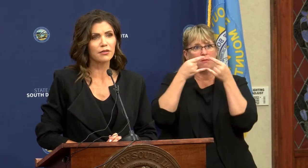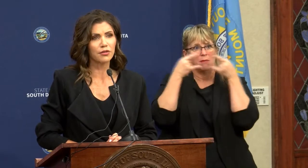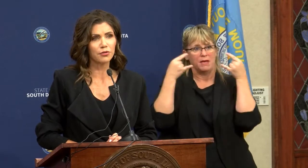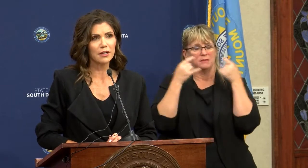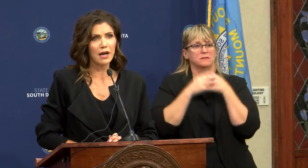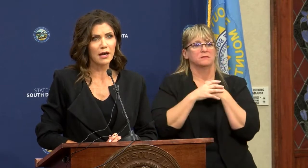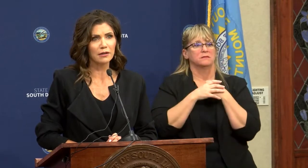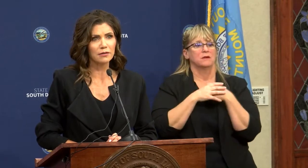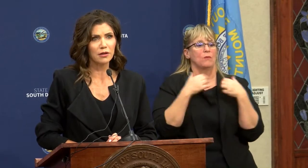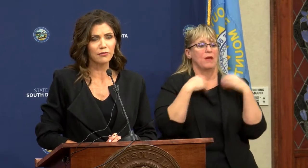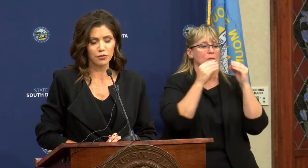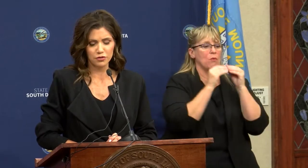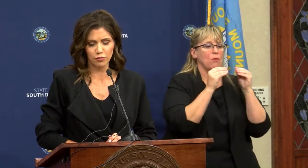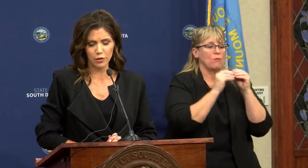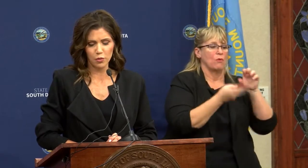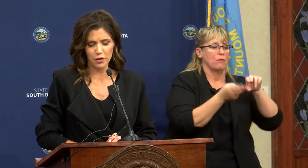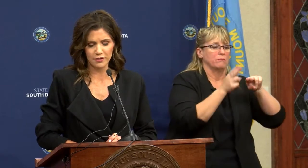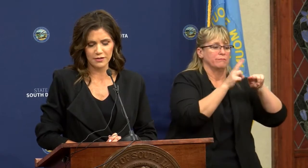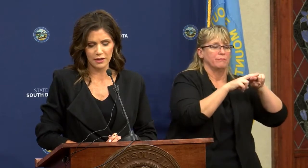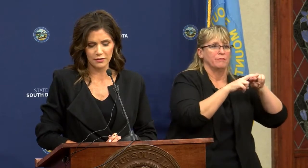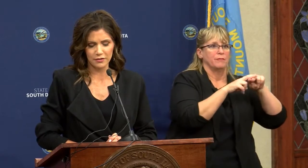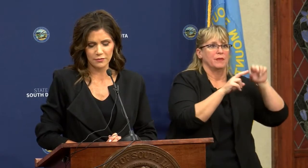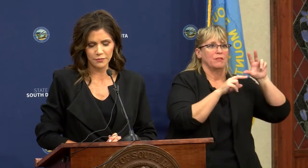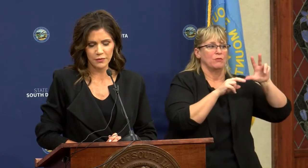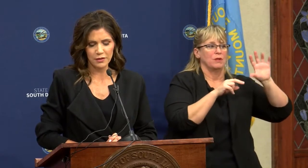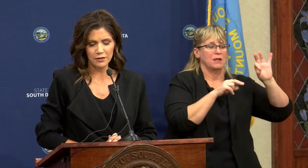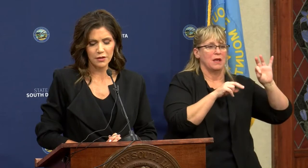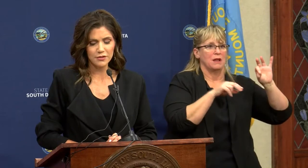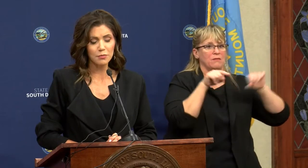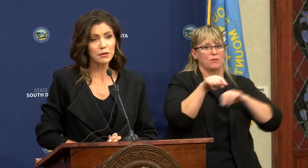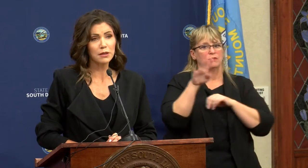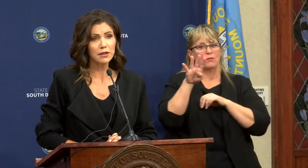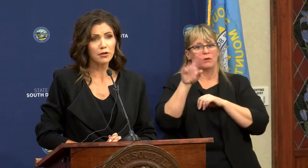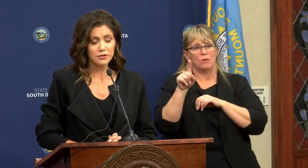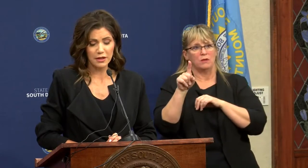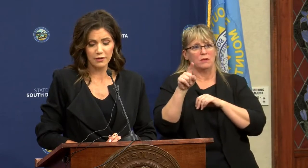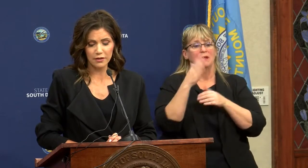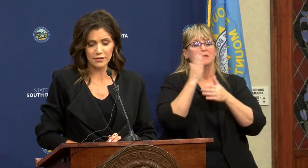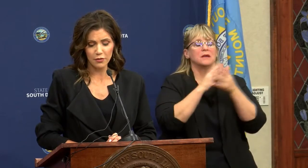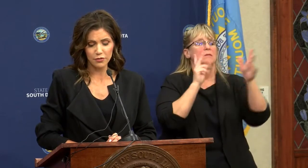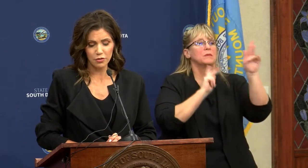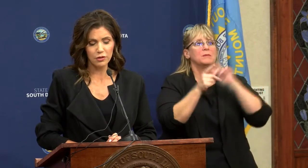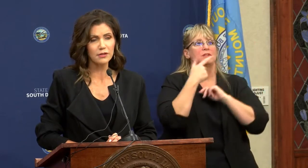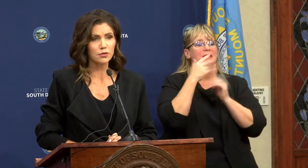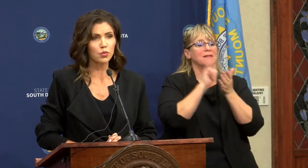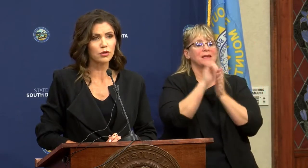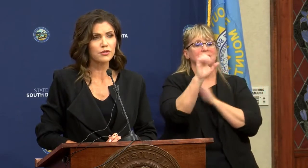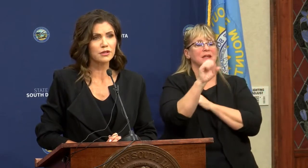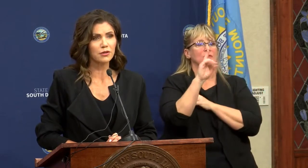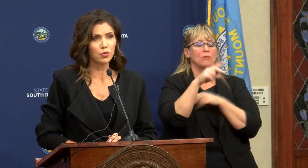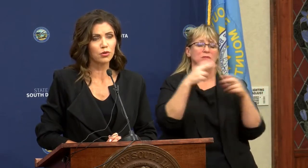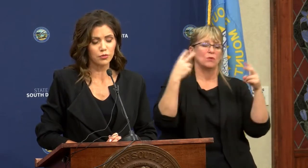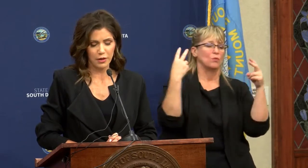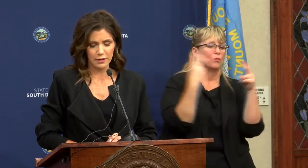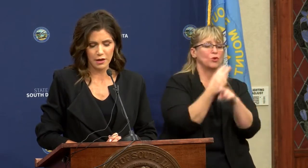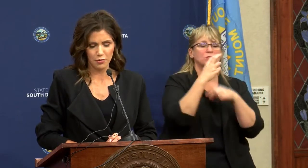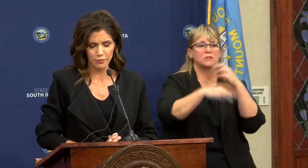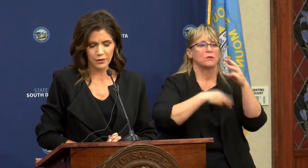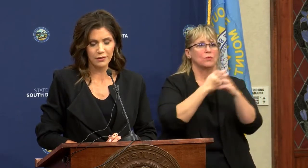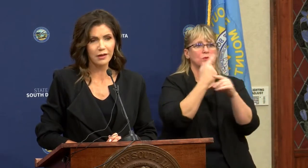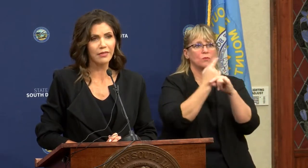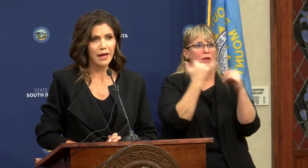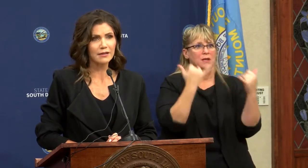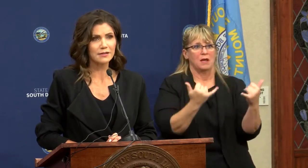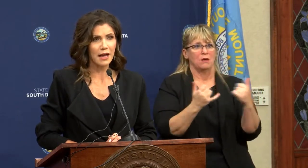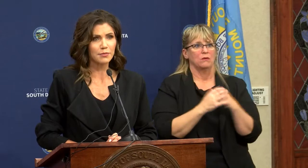rise in 39 of those 41 states. Now some in the media are saying that South Dakota is the worst in the world right now.